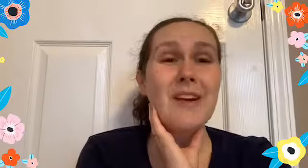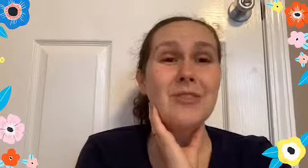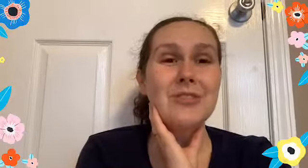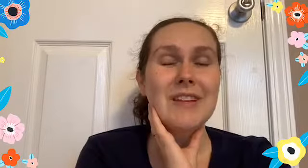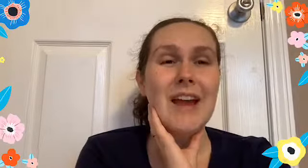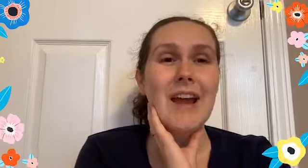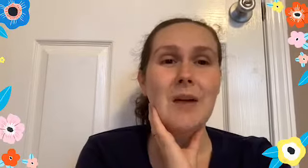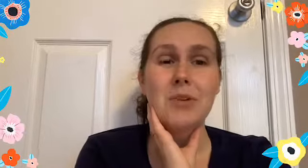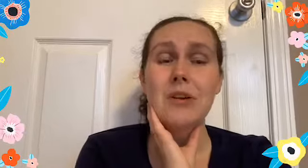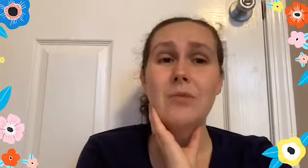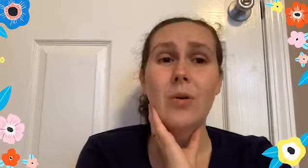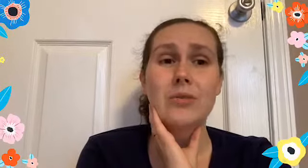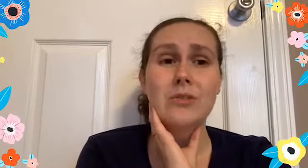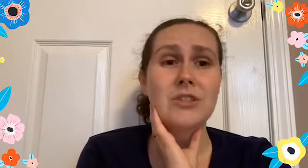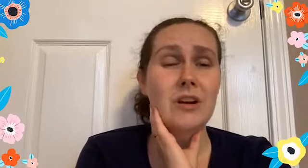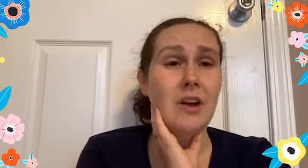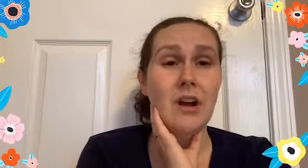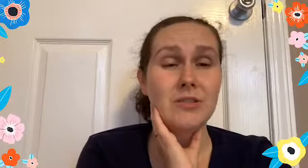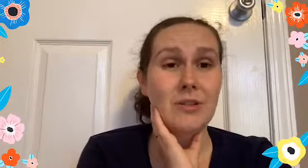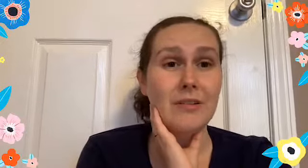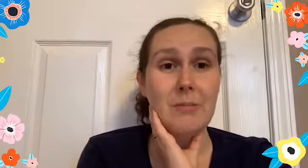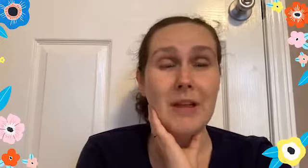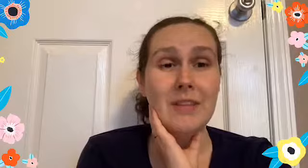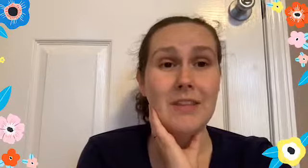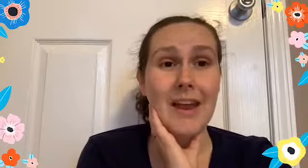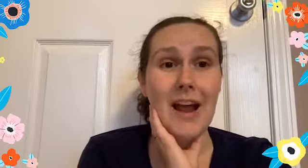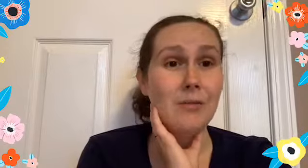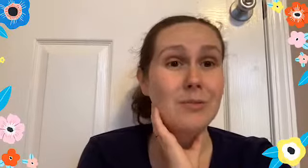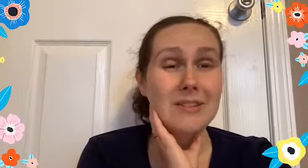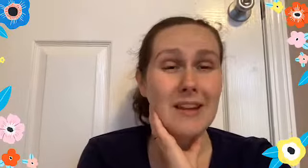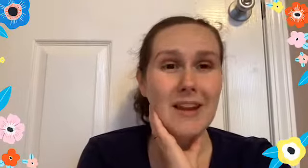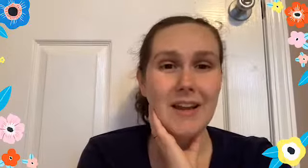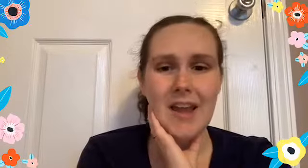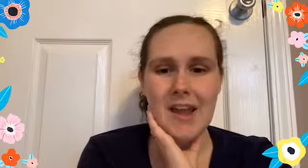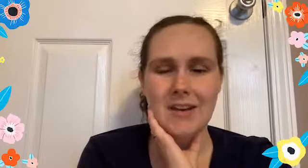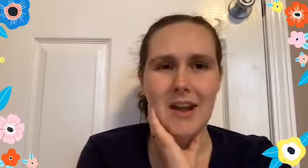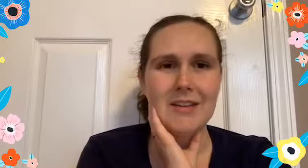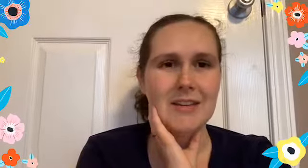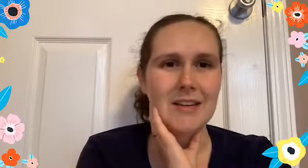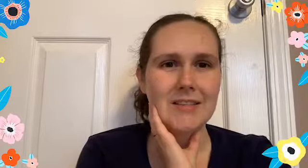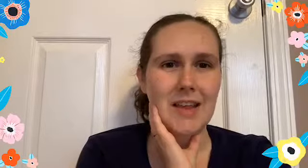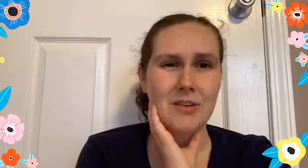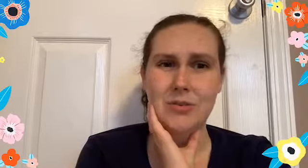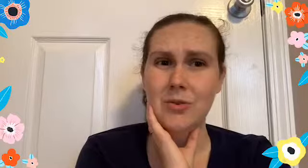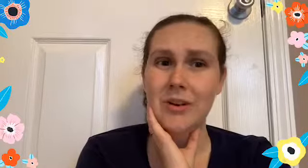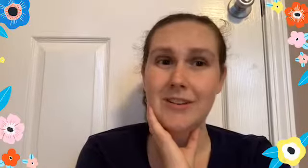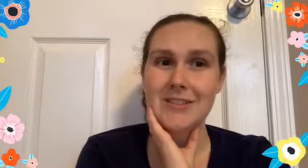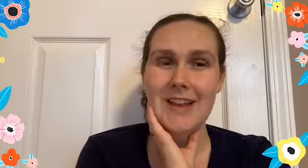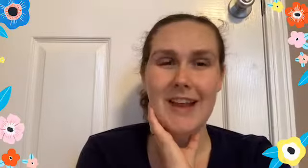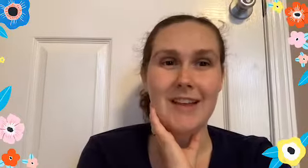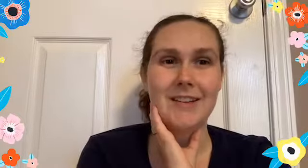I have for you today. I'm looking forward to sharing cards throughout the month that I will be sending and ideas and tutorials and